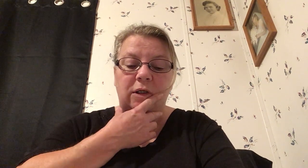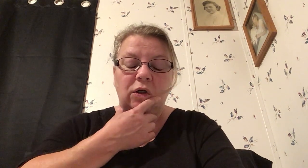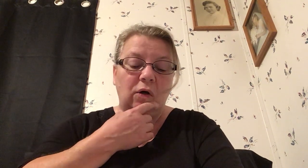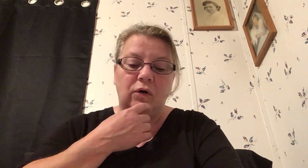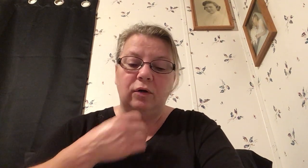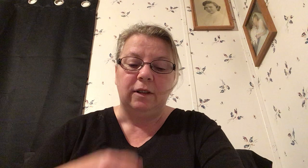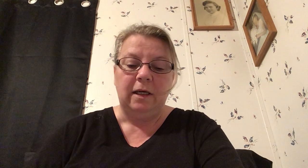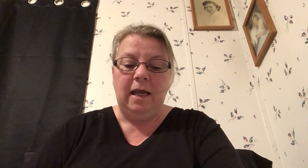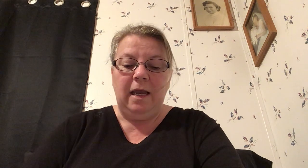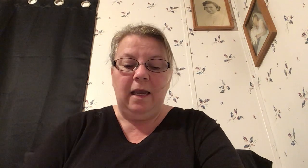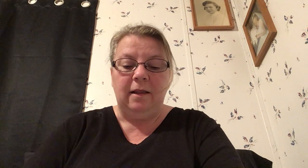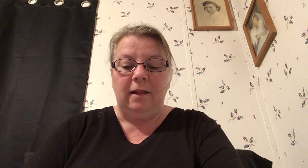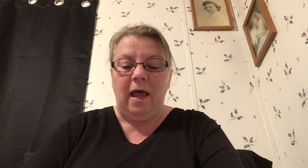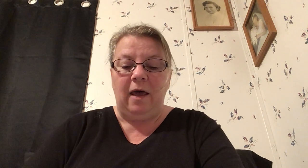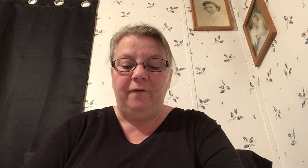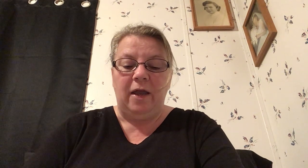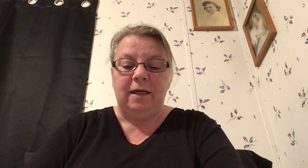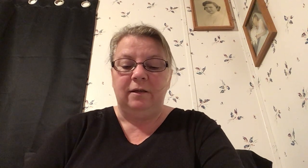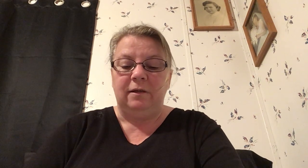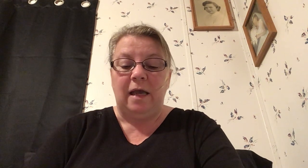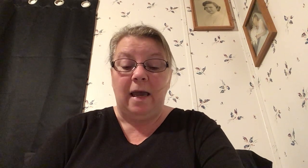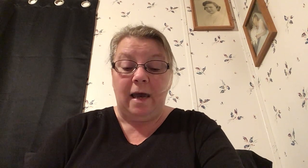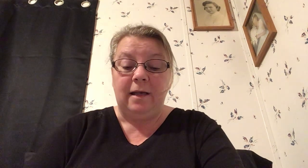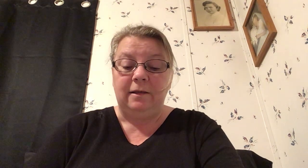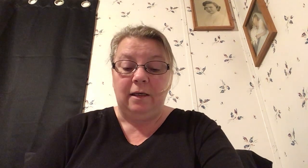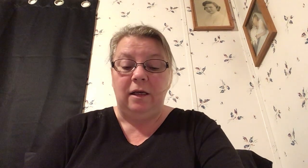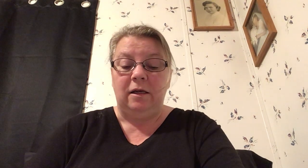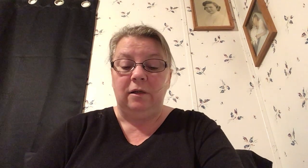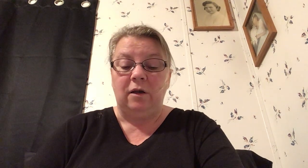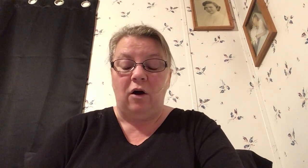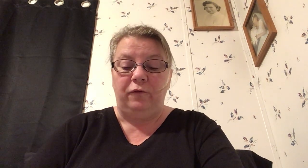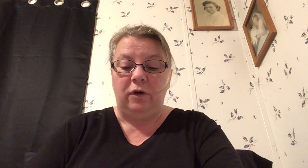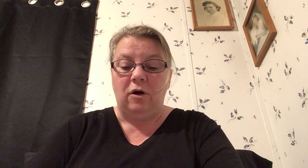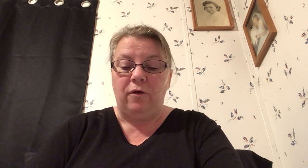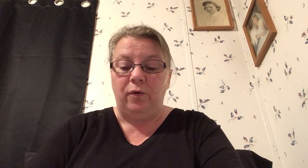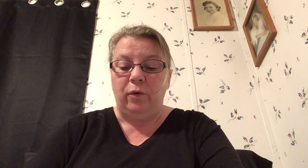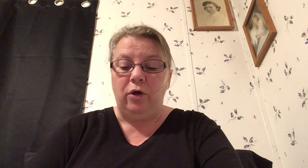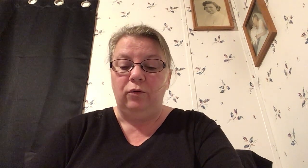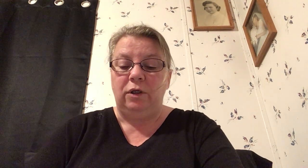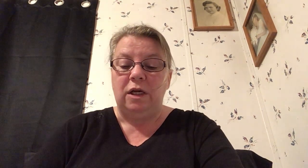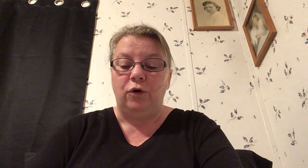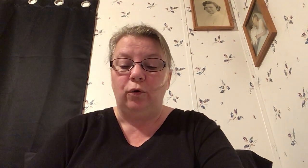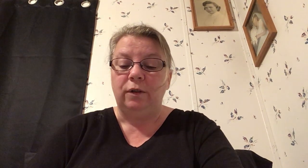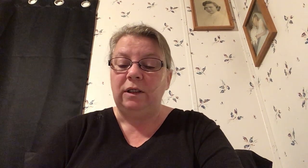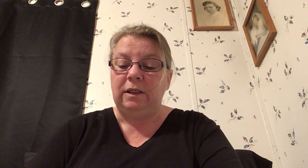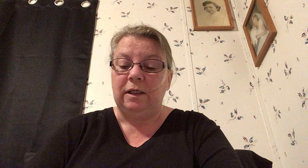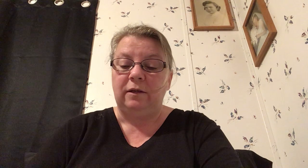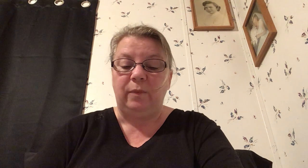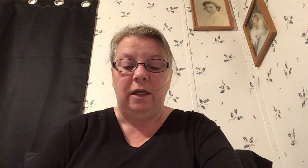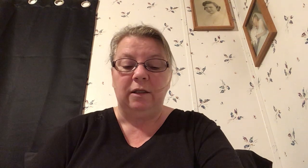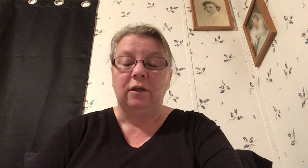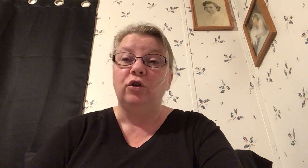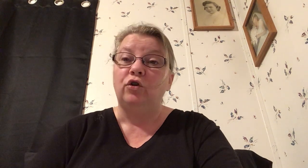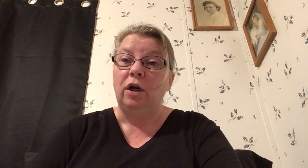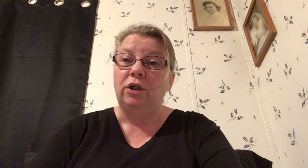and turns in laugh at his as it is often on the road detours exist because construction